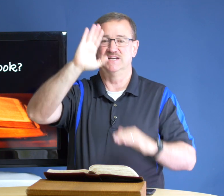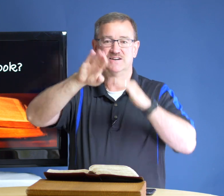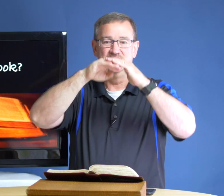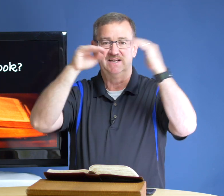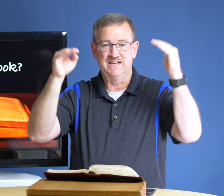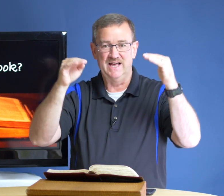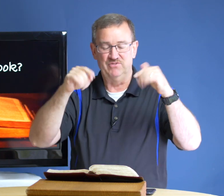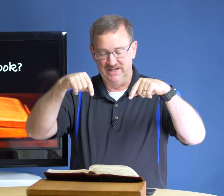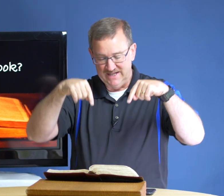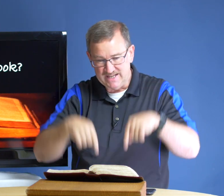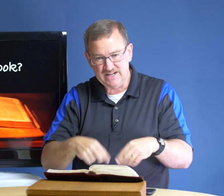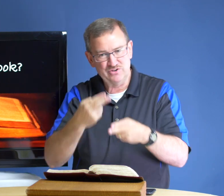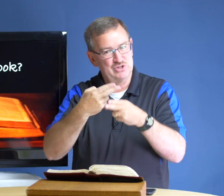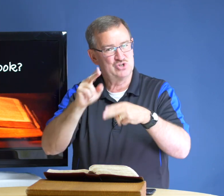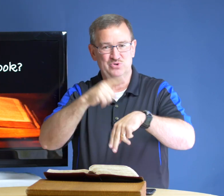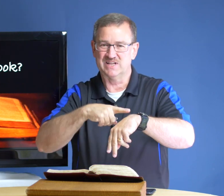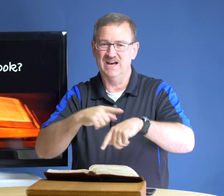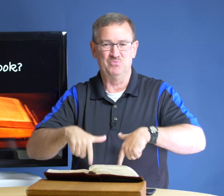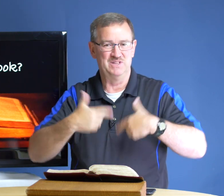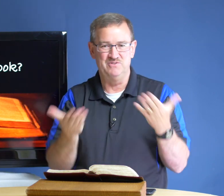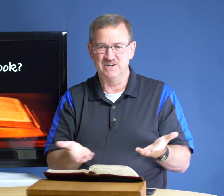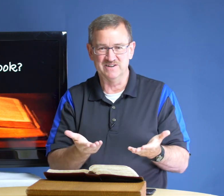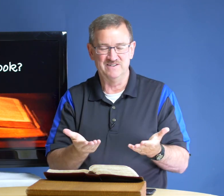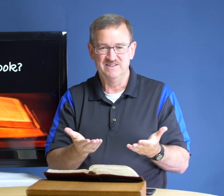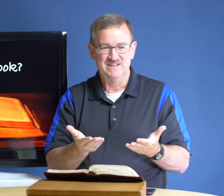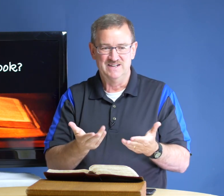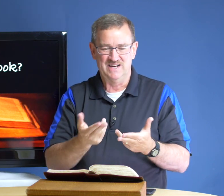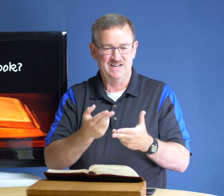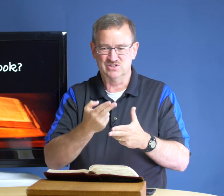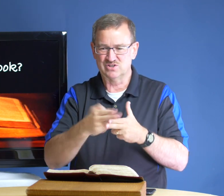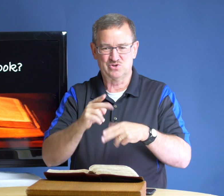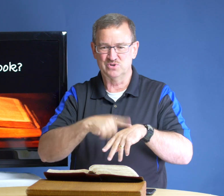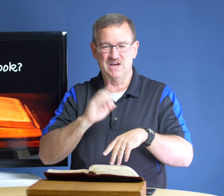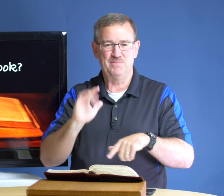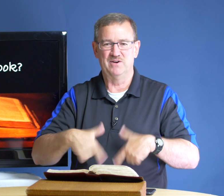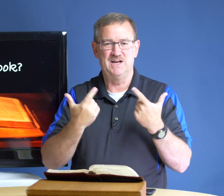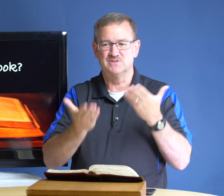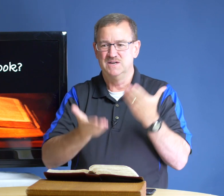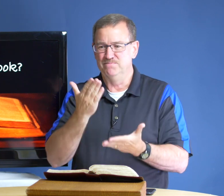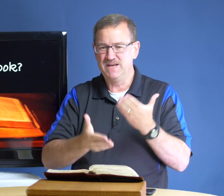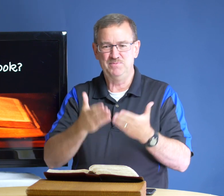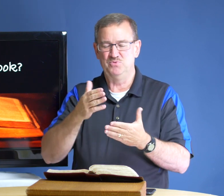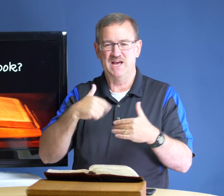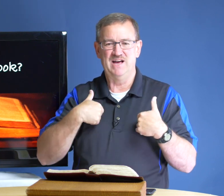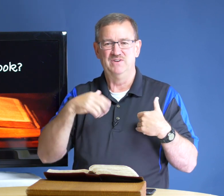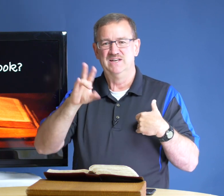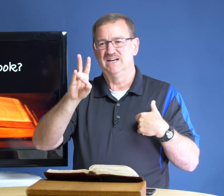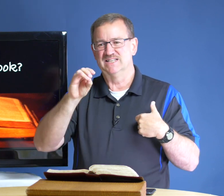there in heaven here is short time we live here uh just a short time our lives maybe we have uh